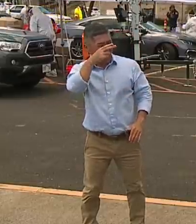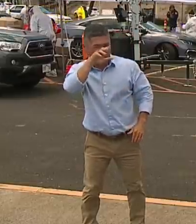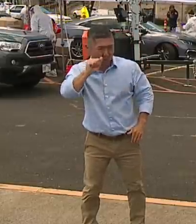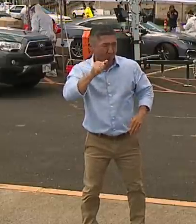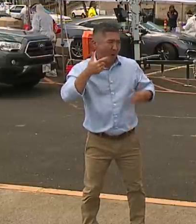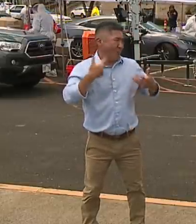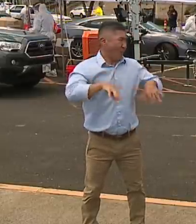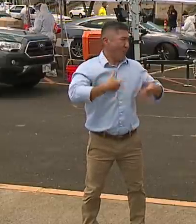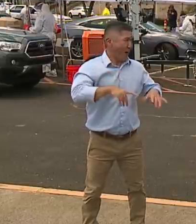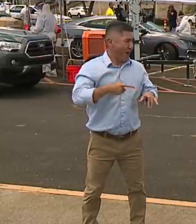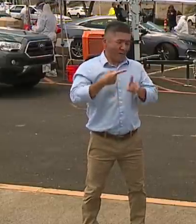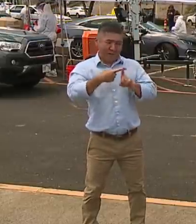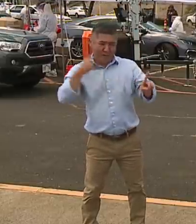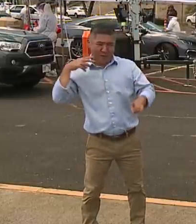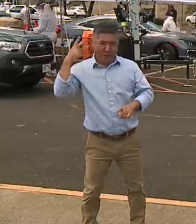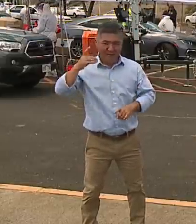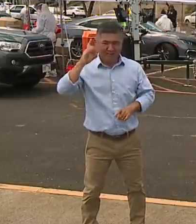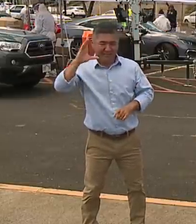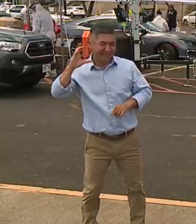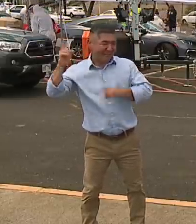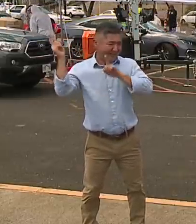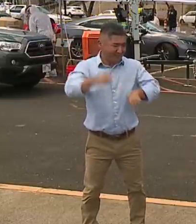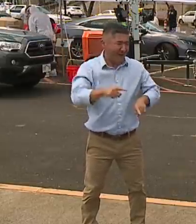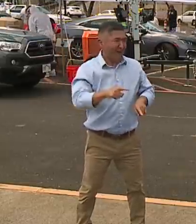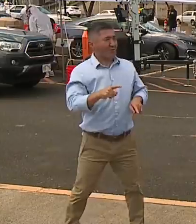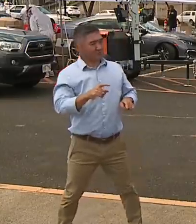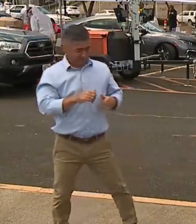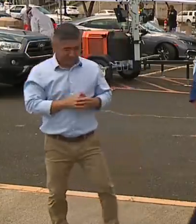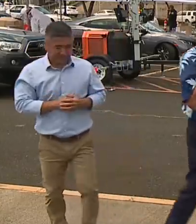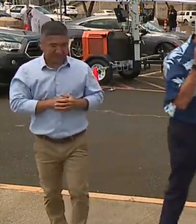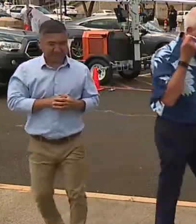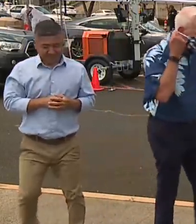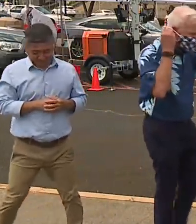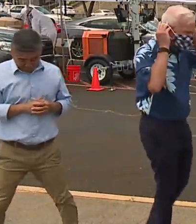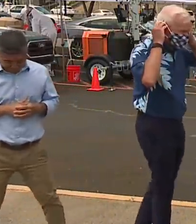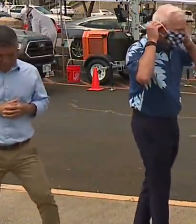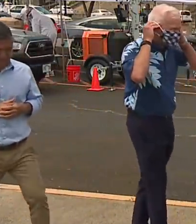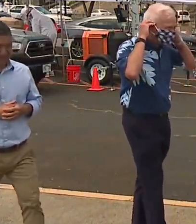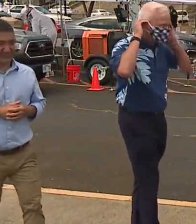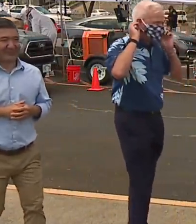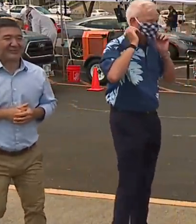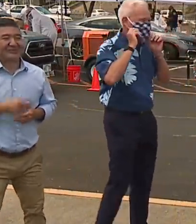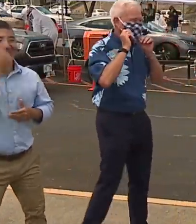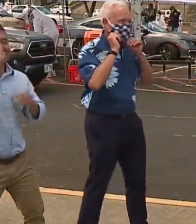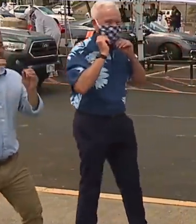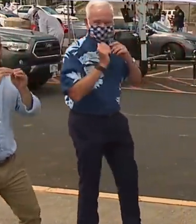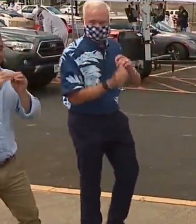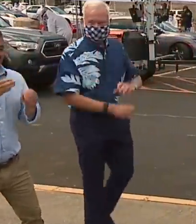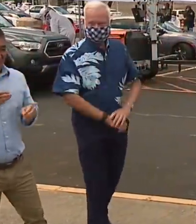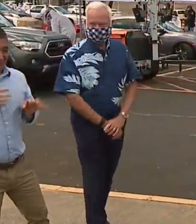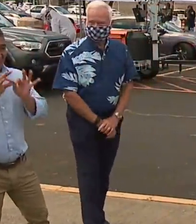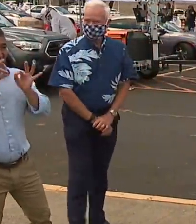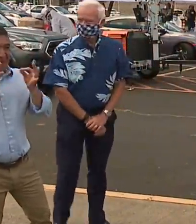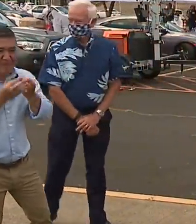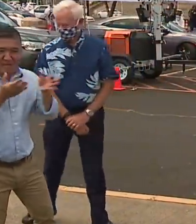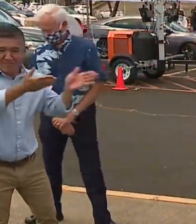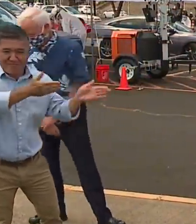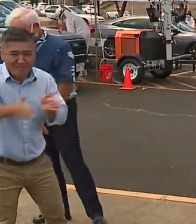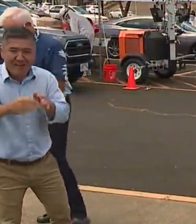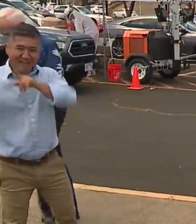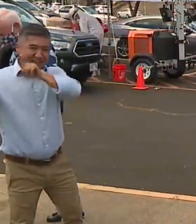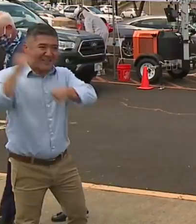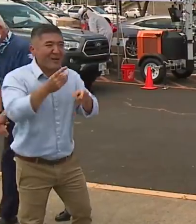out of Washington. I to thank you so much. Thank you. And the one other thing I would say is that my family and I were supposed to come here for spring break this year.